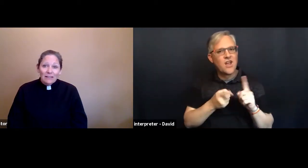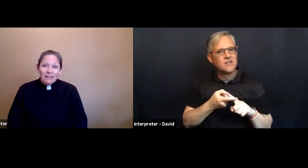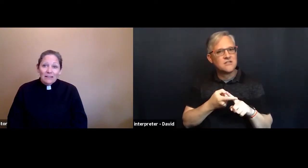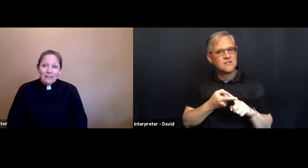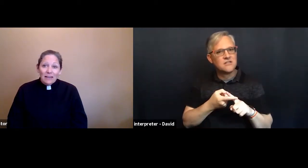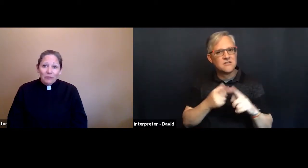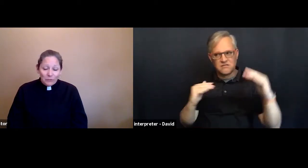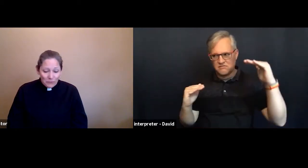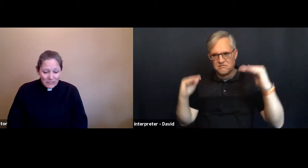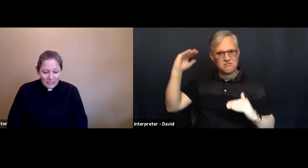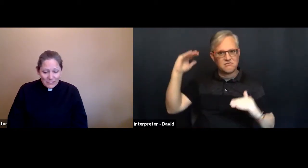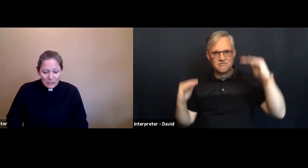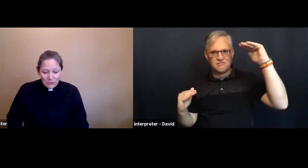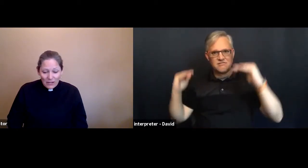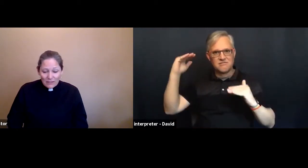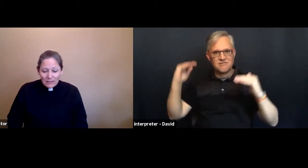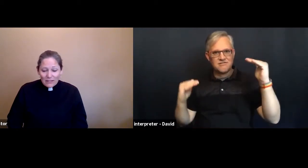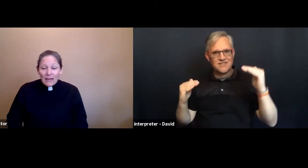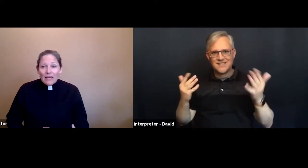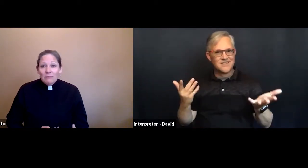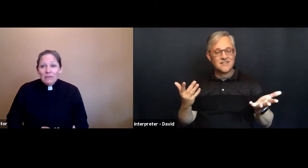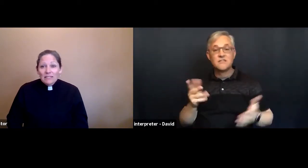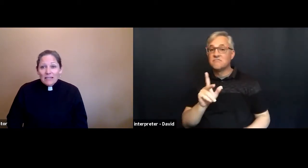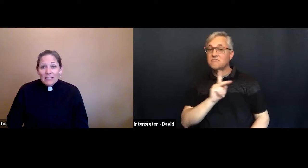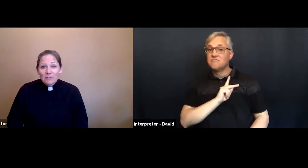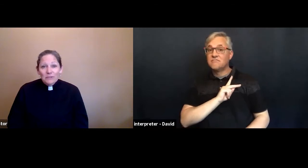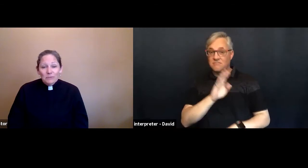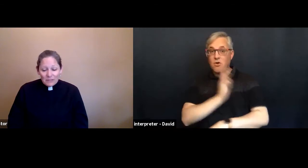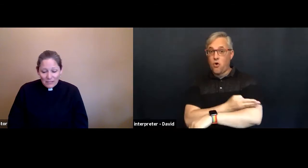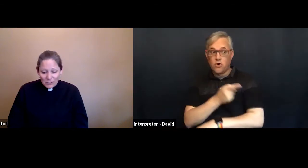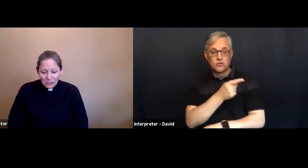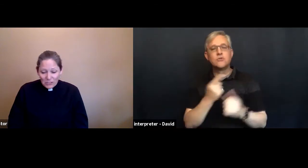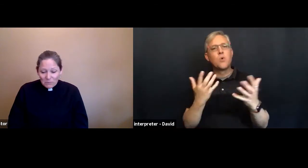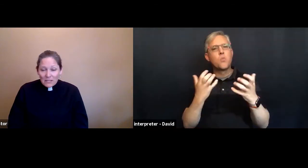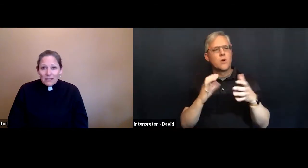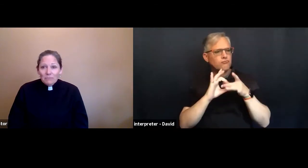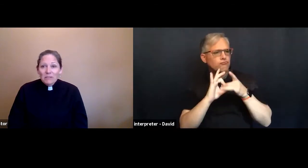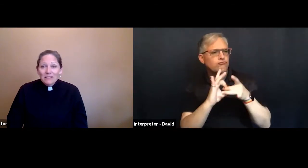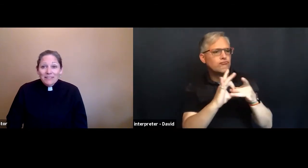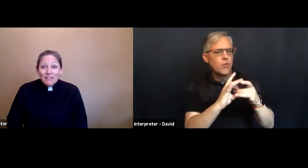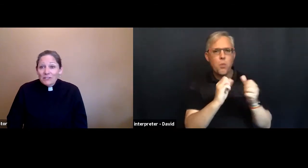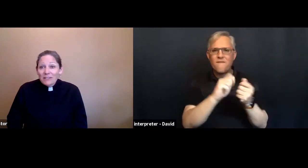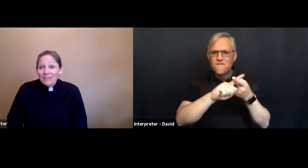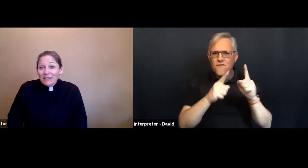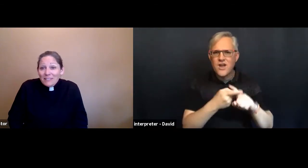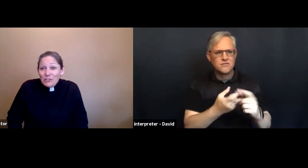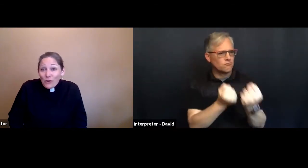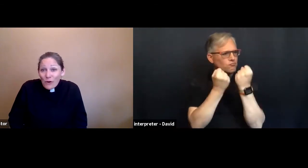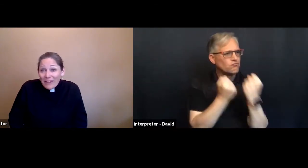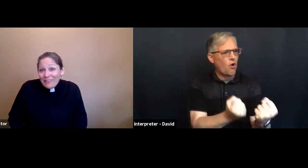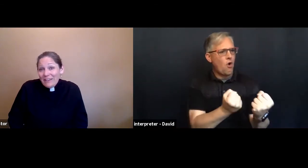Catherine wants to strengthen and maintain those relationships because she gets joy in